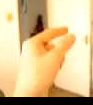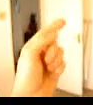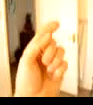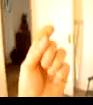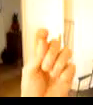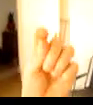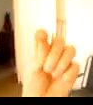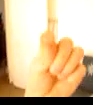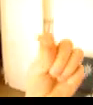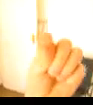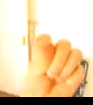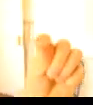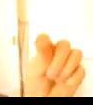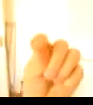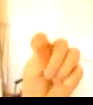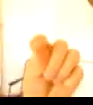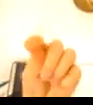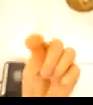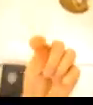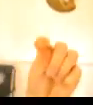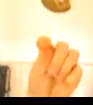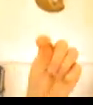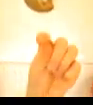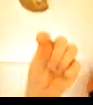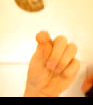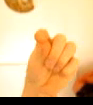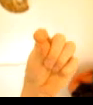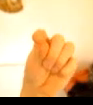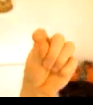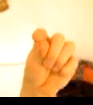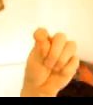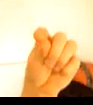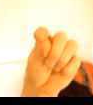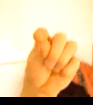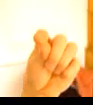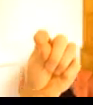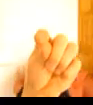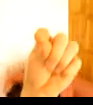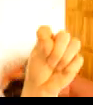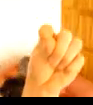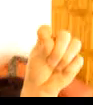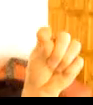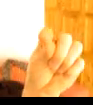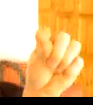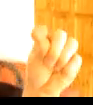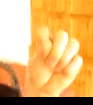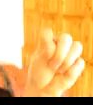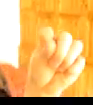I am still at the heart of the turning world. You can try this experiment yourself. And you can also notice